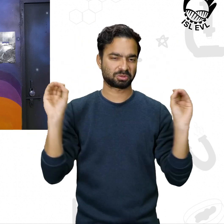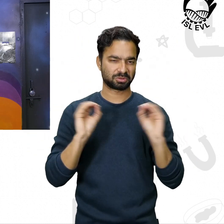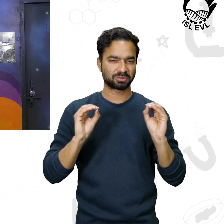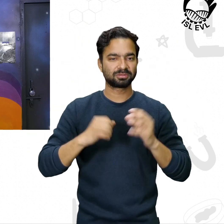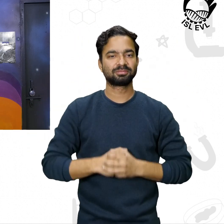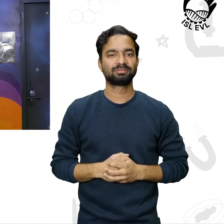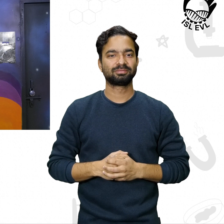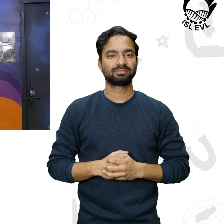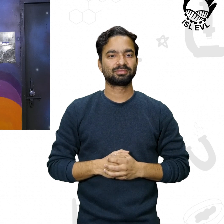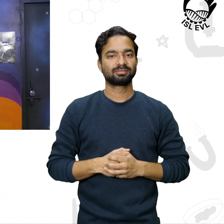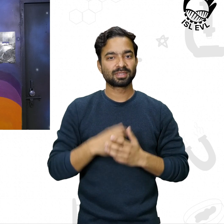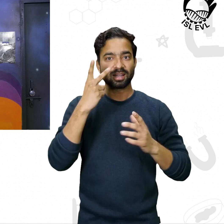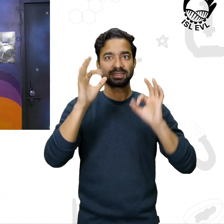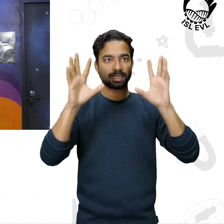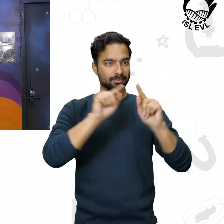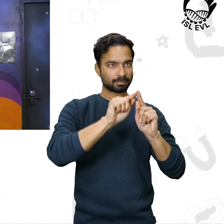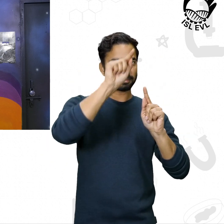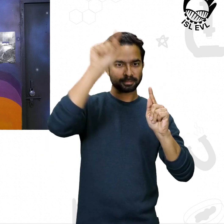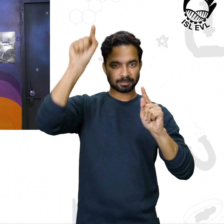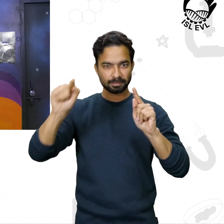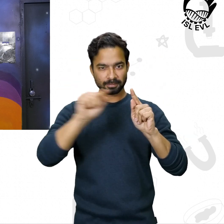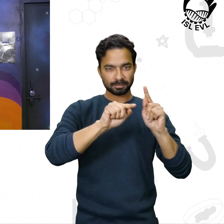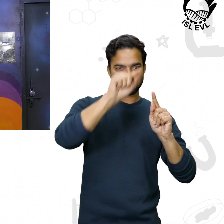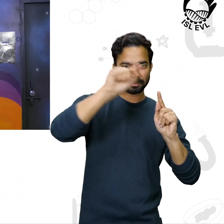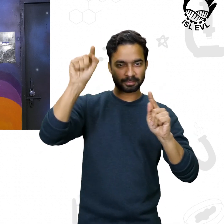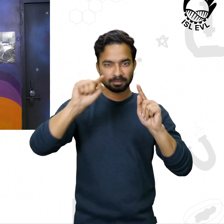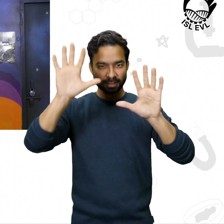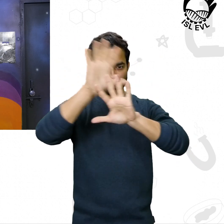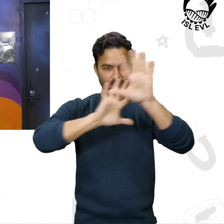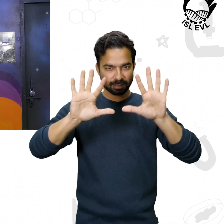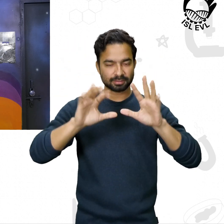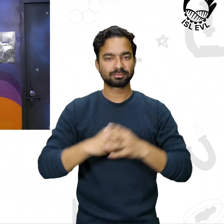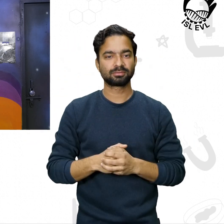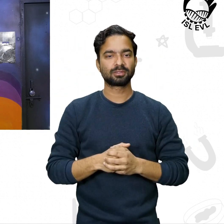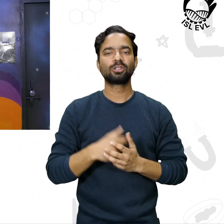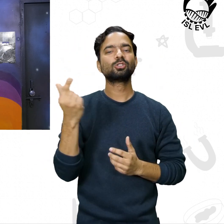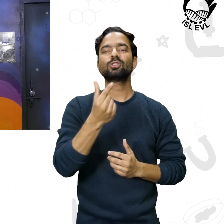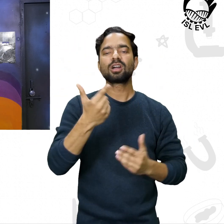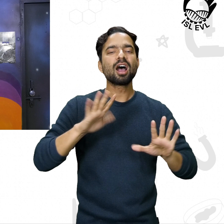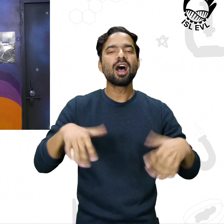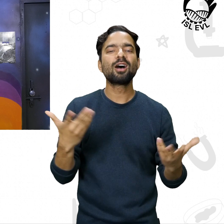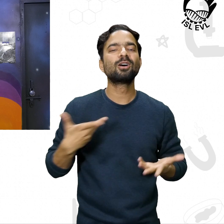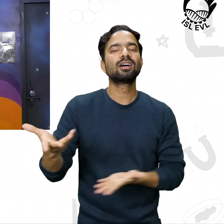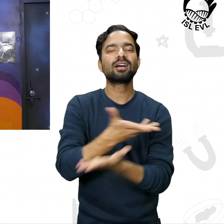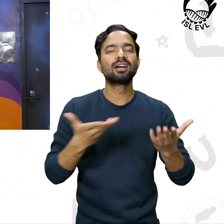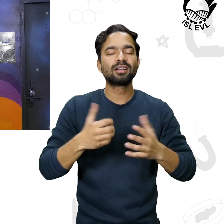Though, in constellations, we don't relevance. But these are just patterns made in the sky to navigate. Right?